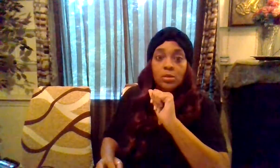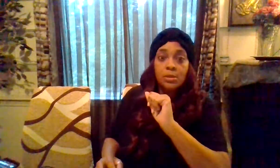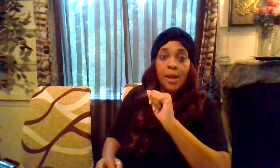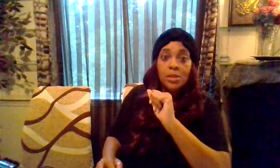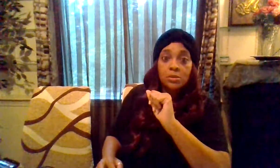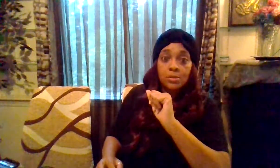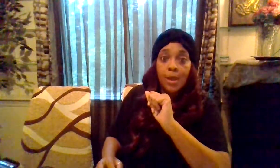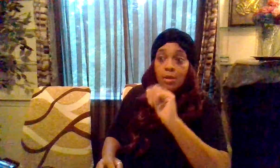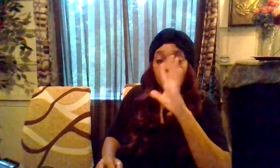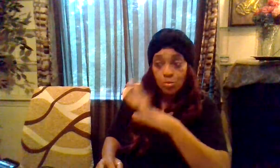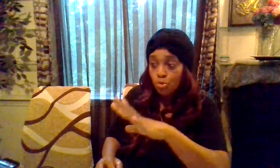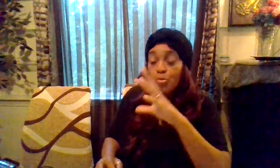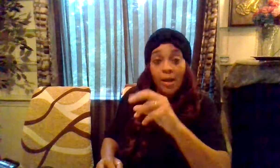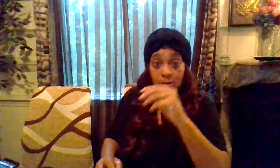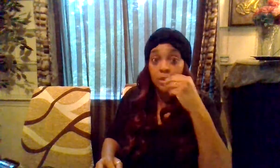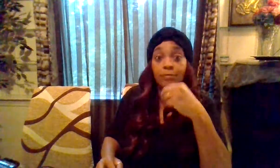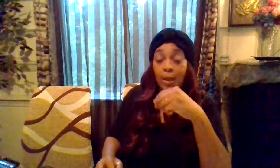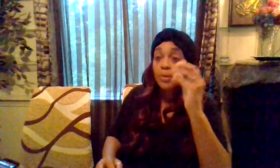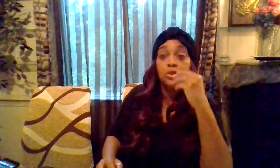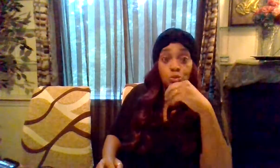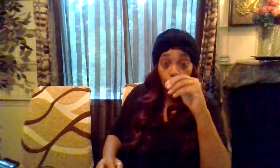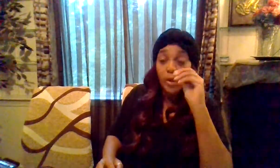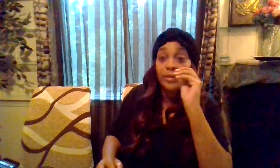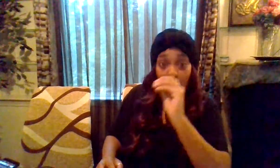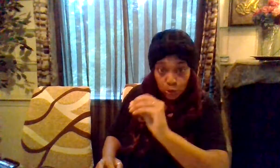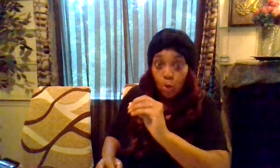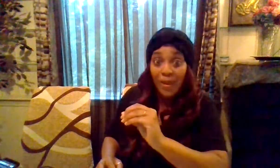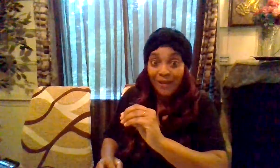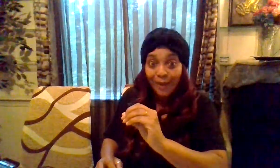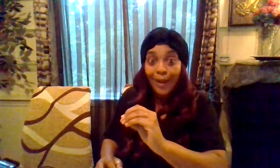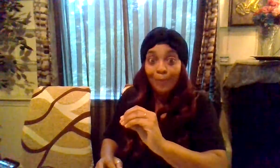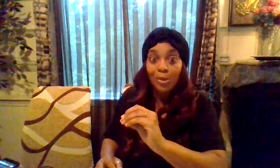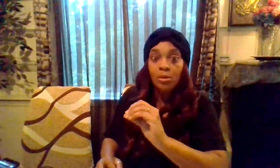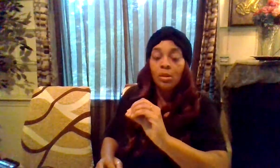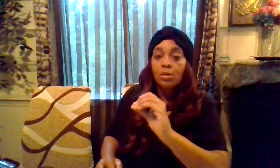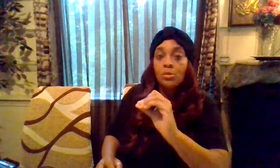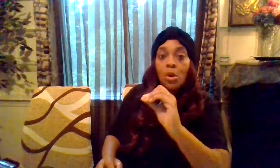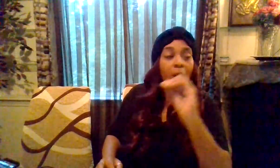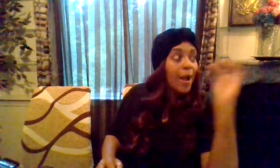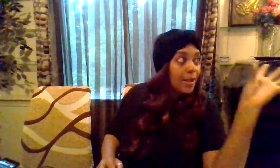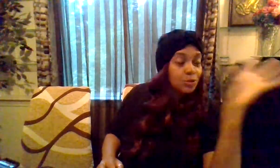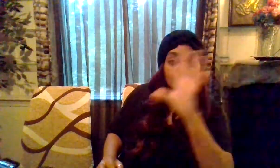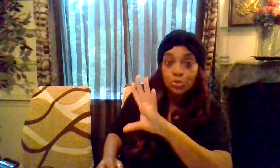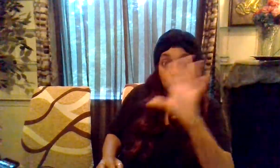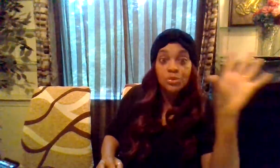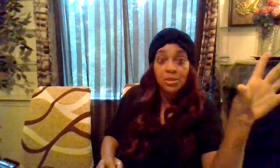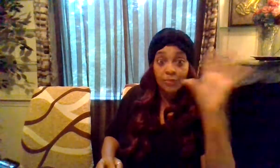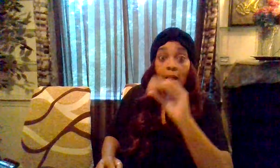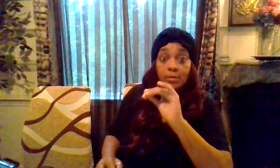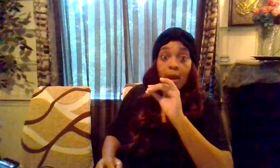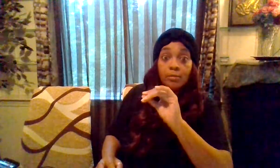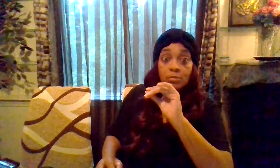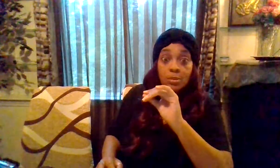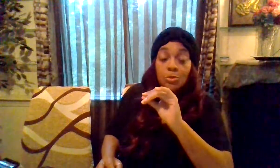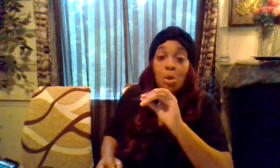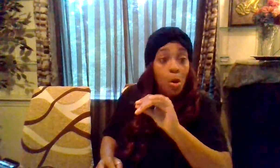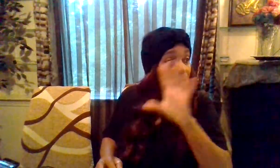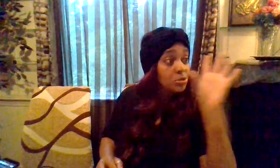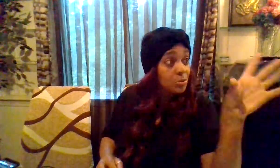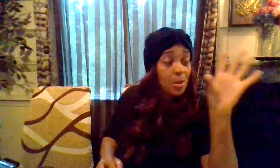on somebody else's path you you about to live that because you wanted that so bad to happen you know i used to do stuff like that you know i used to be